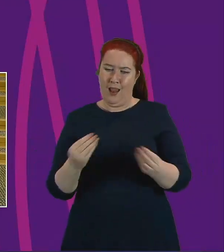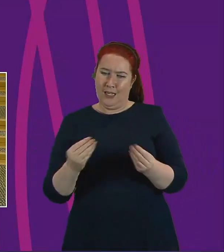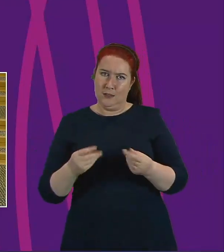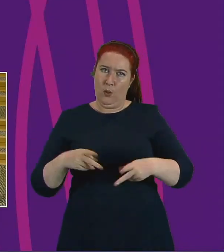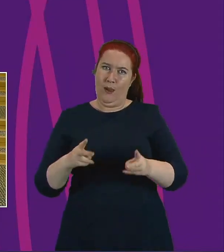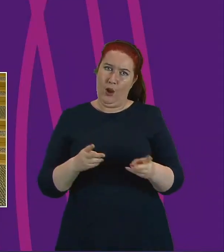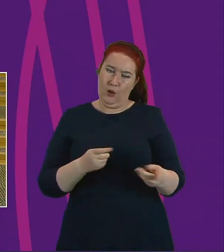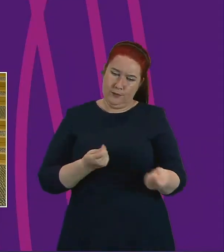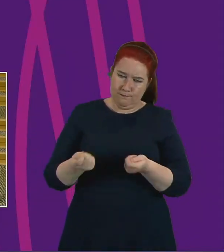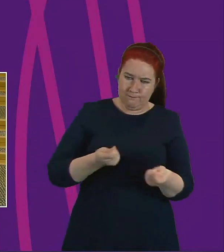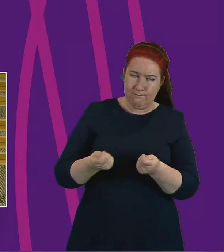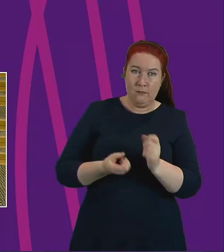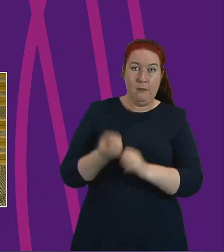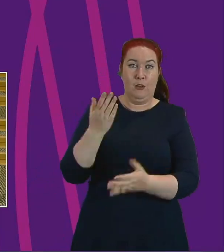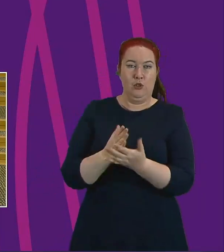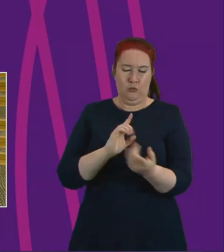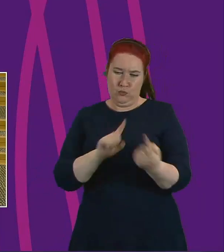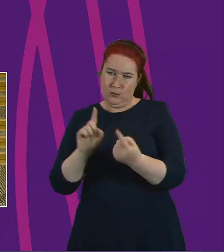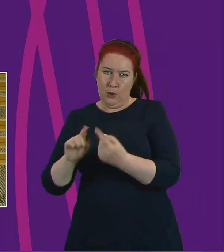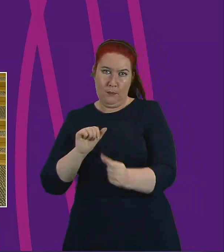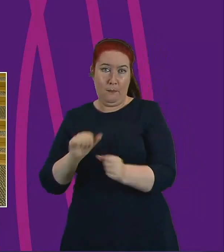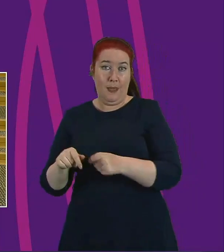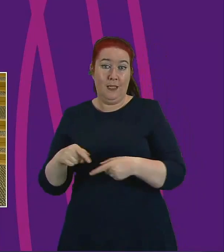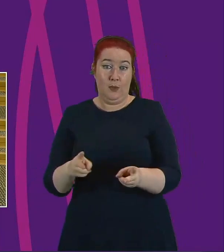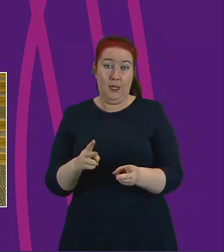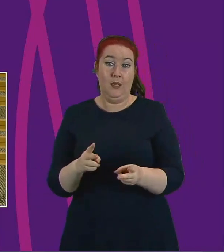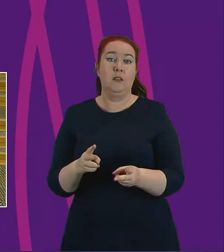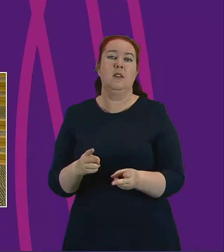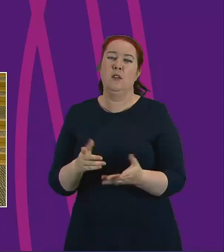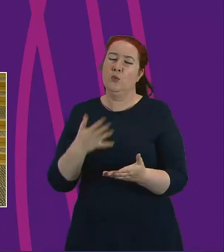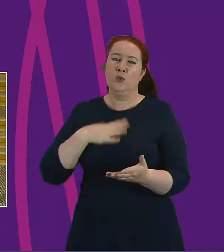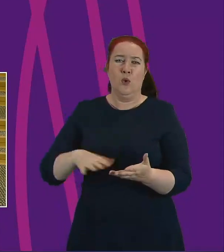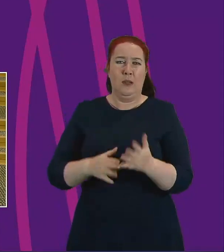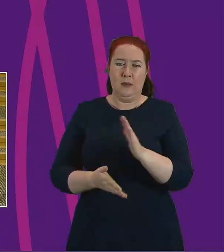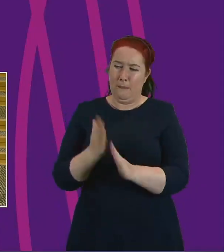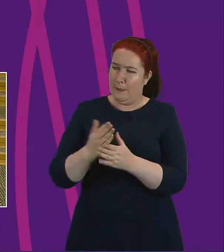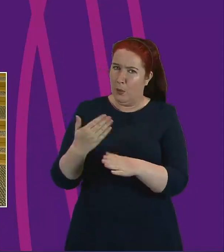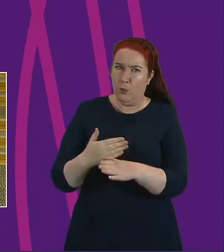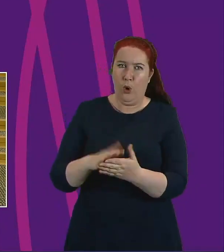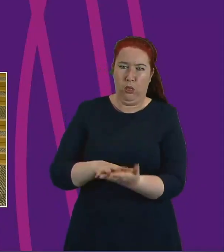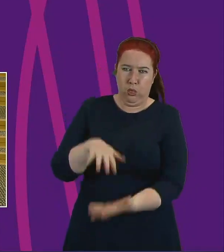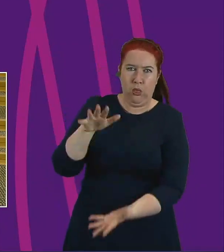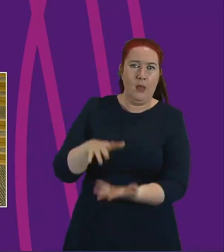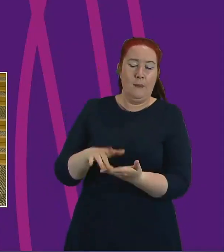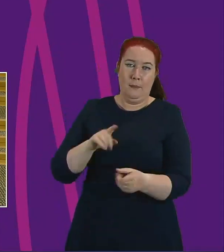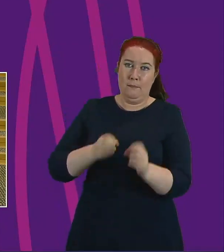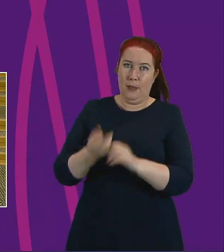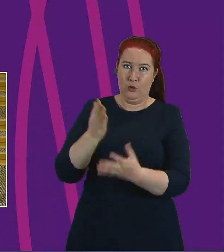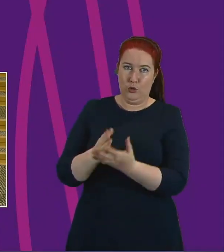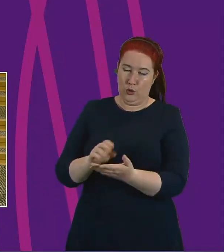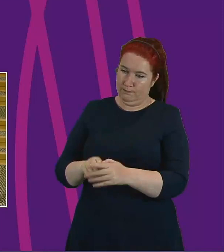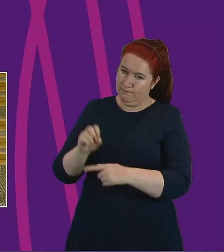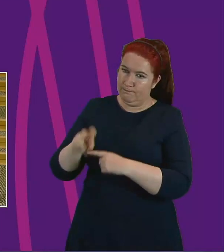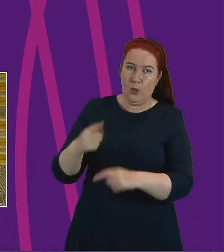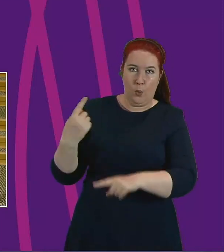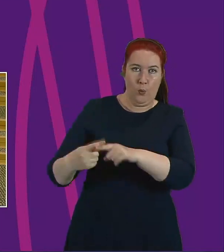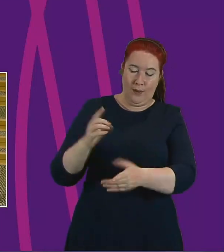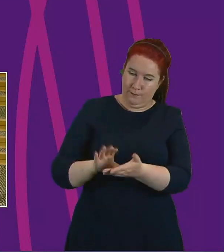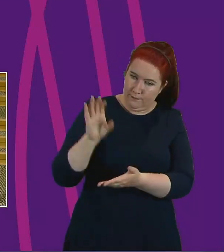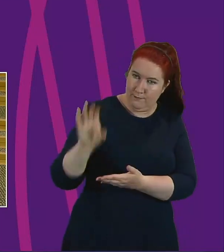best possible response to the crisis including cutting through red tape and getting money to where it's needed most across Scotland.